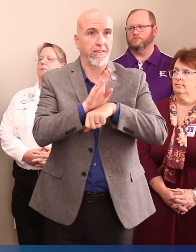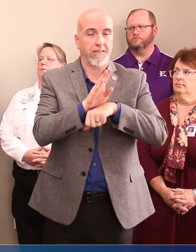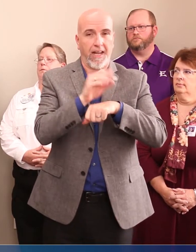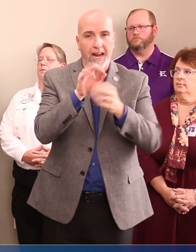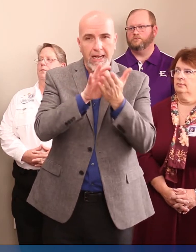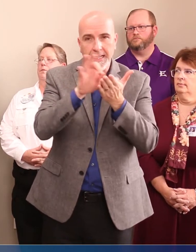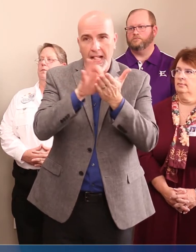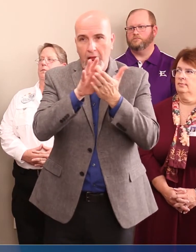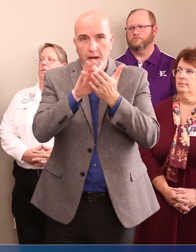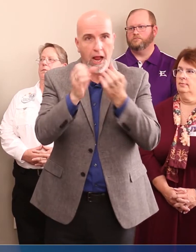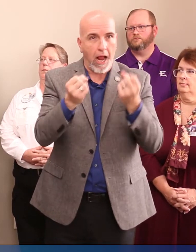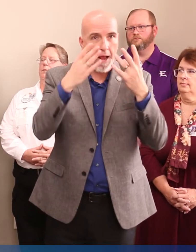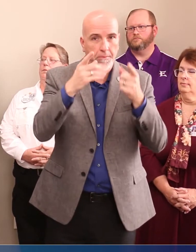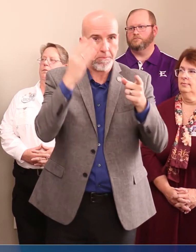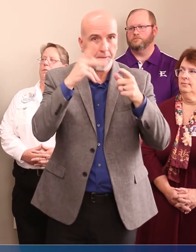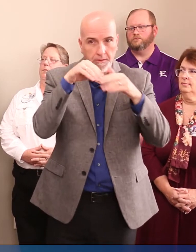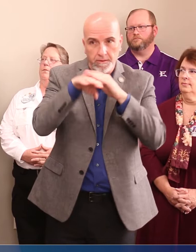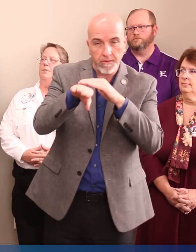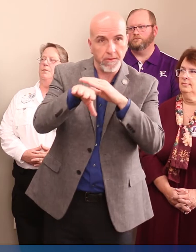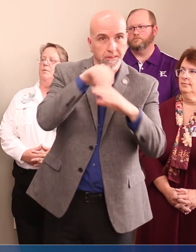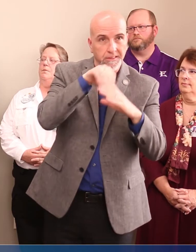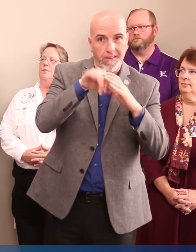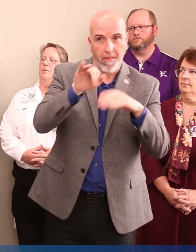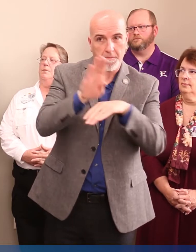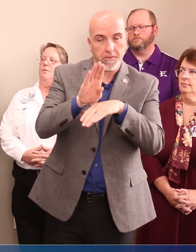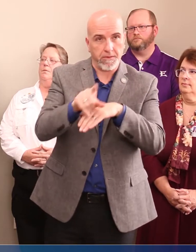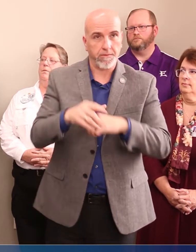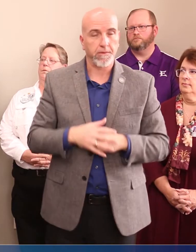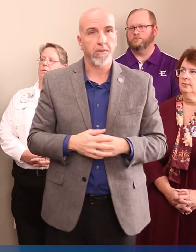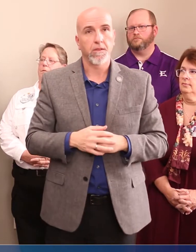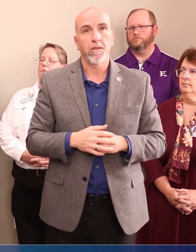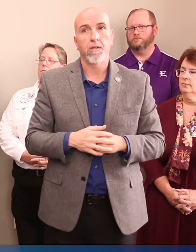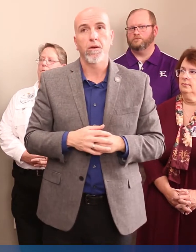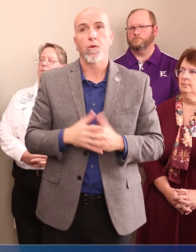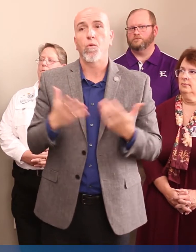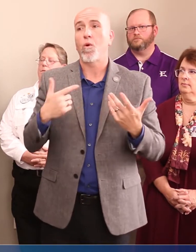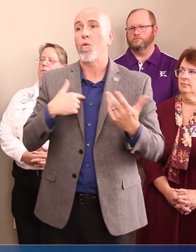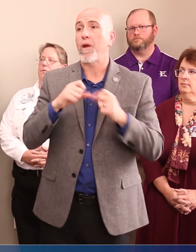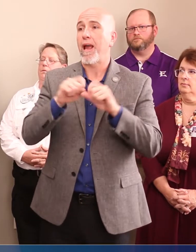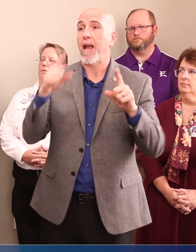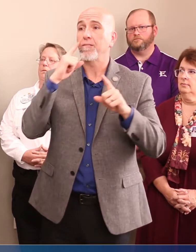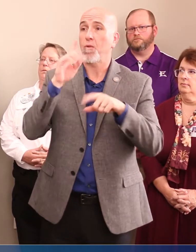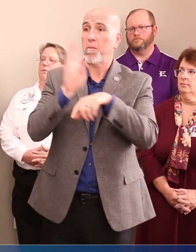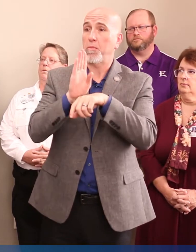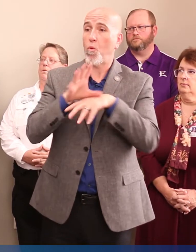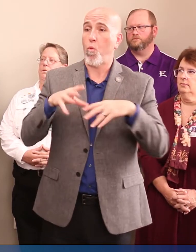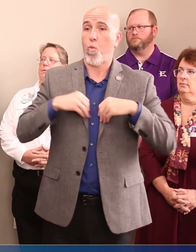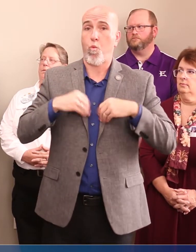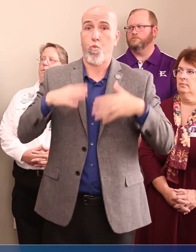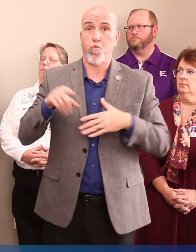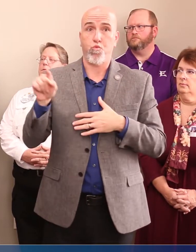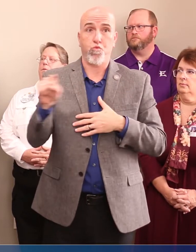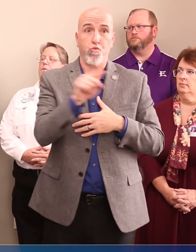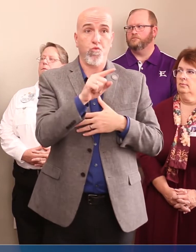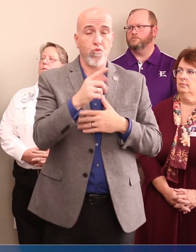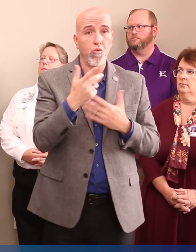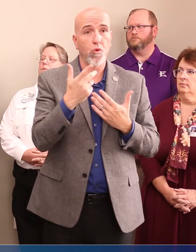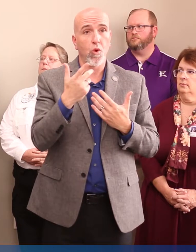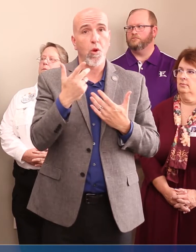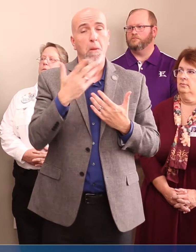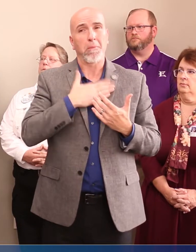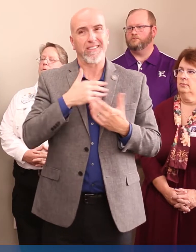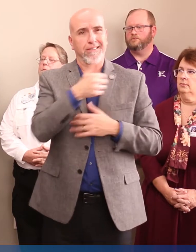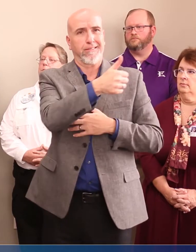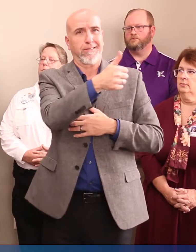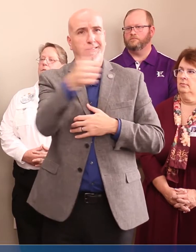count noses as people enter and exit a business. What we're asking of the business owners is that they self